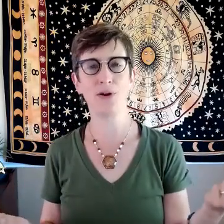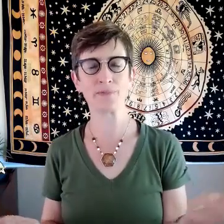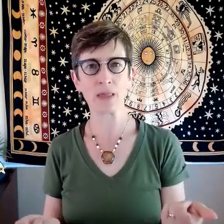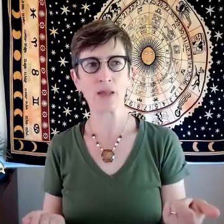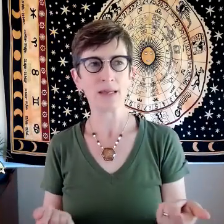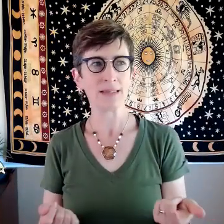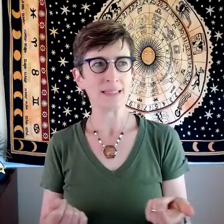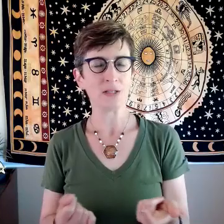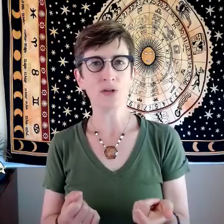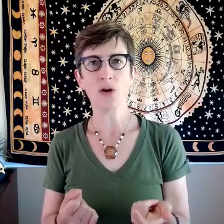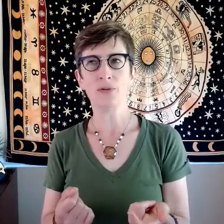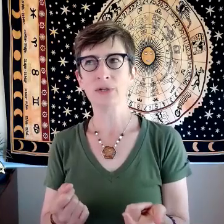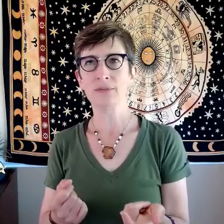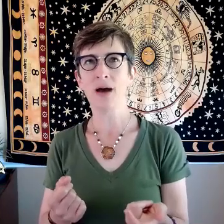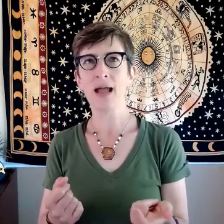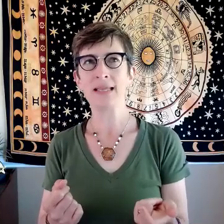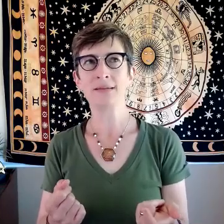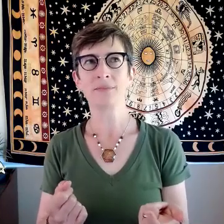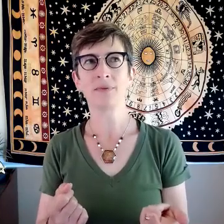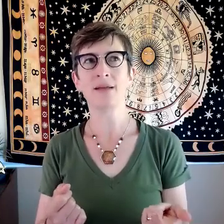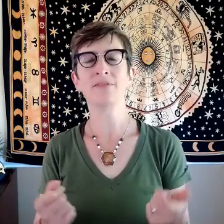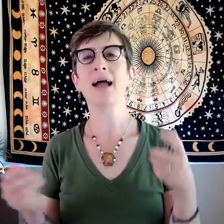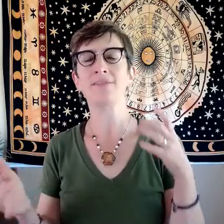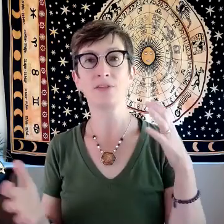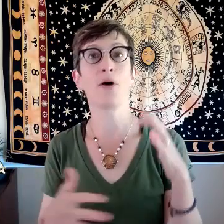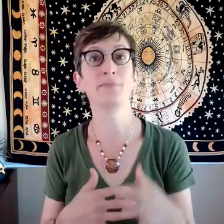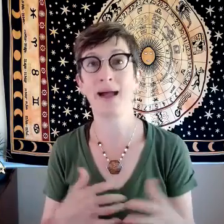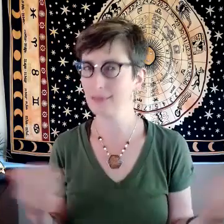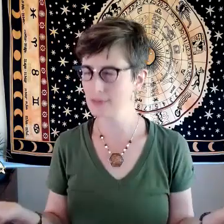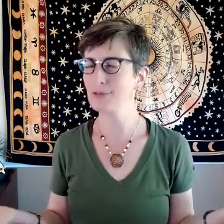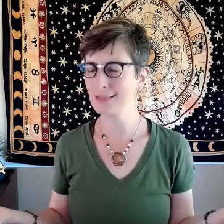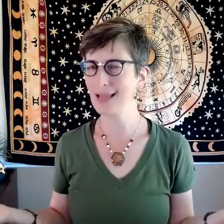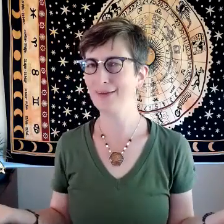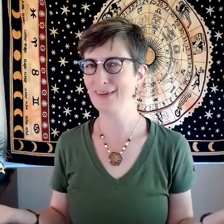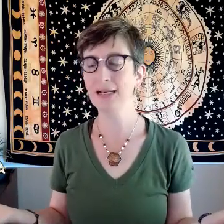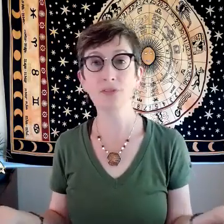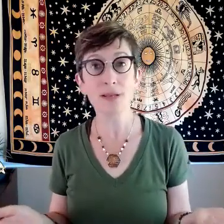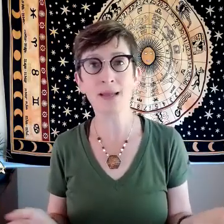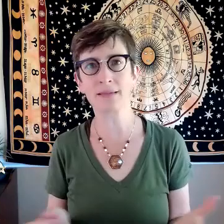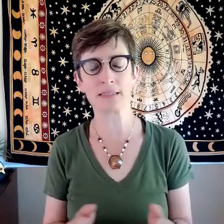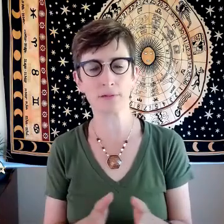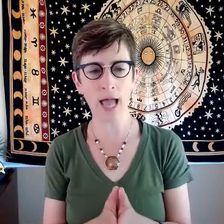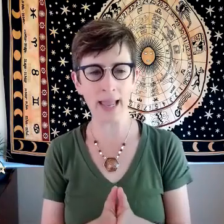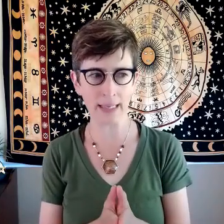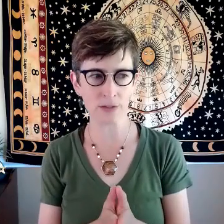you know my i've thought about this you can tell right i've thought about this a lot and